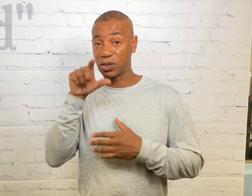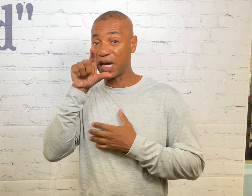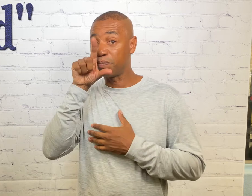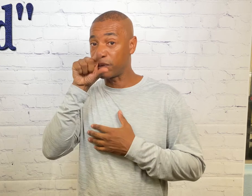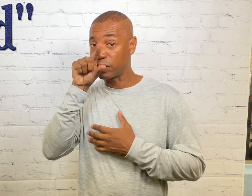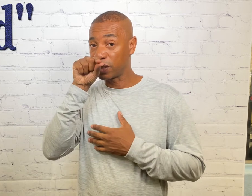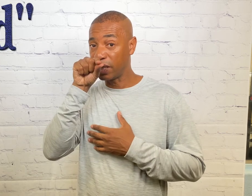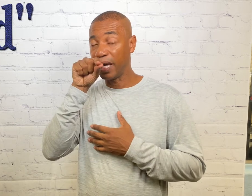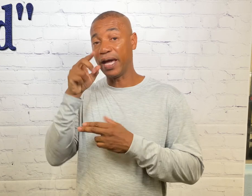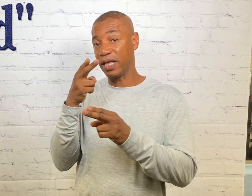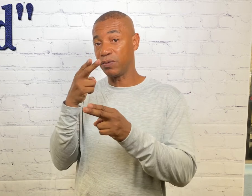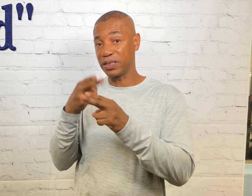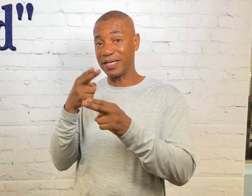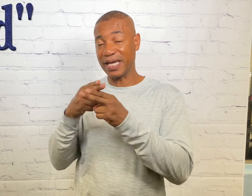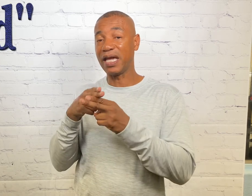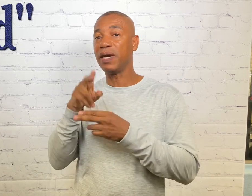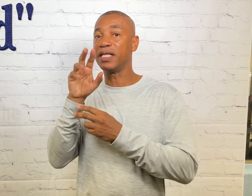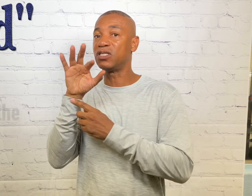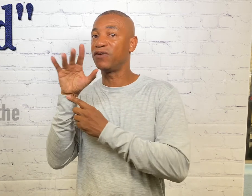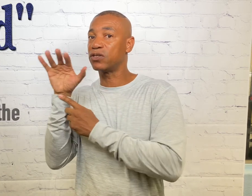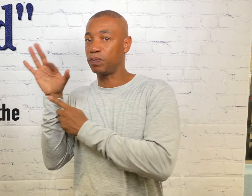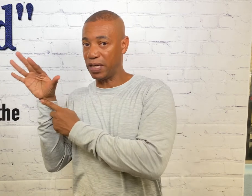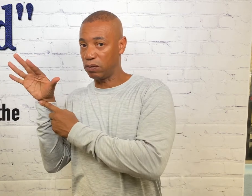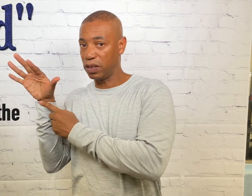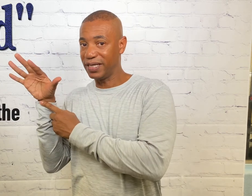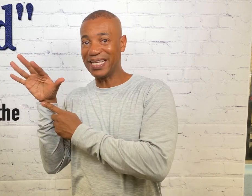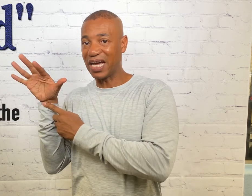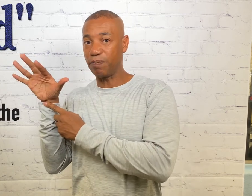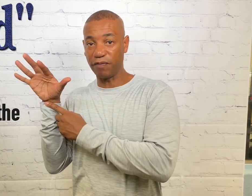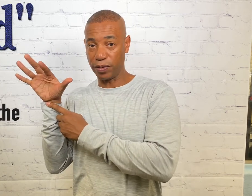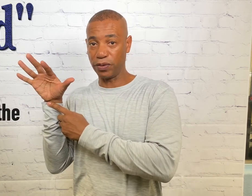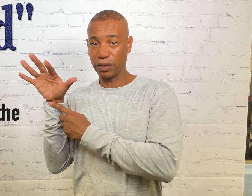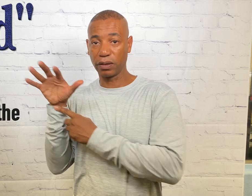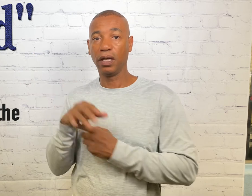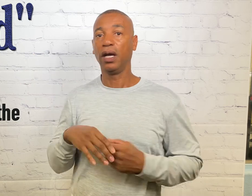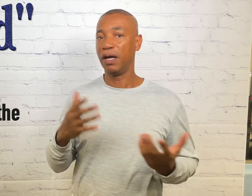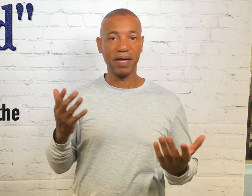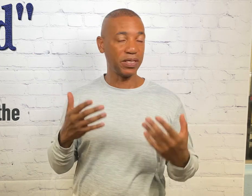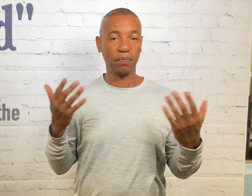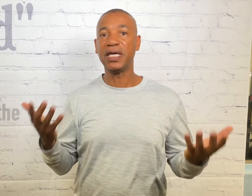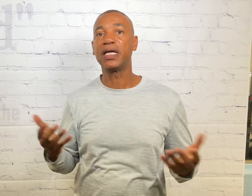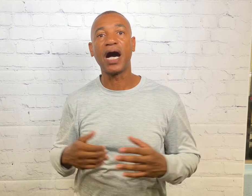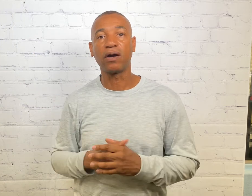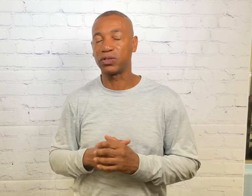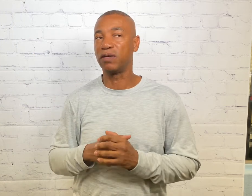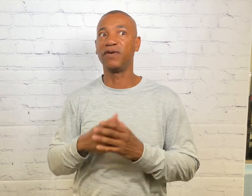sign bird and then I would sign name and then fingerspell that type of bird. Maybe it's a peacock or some very